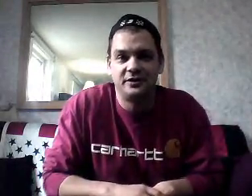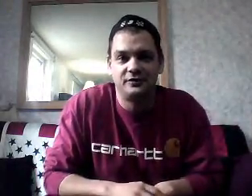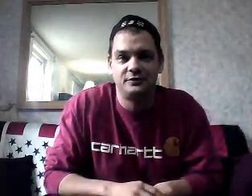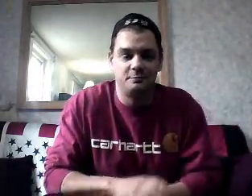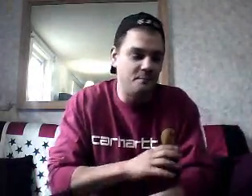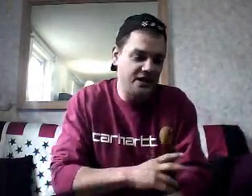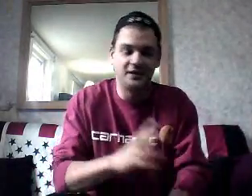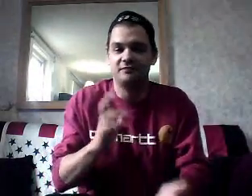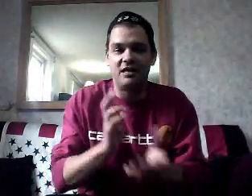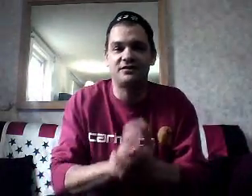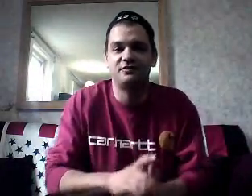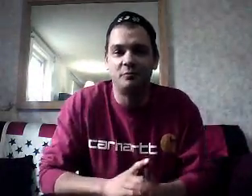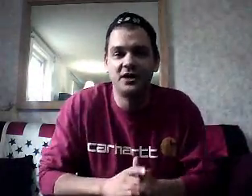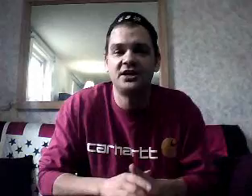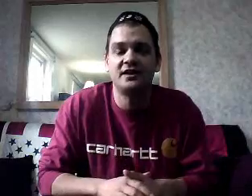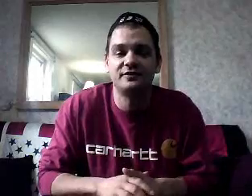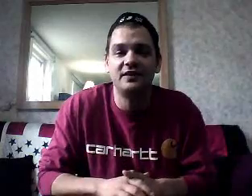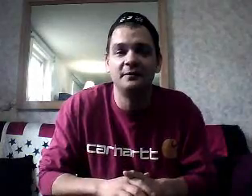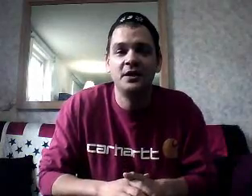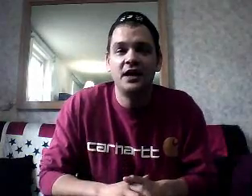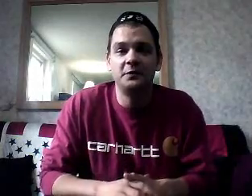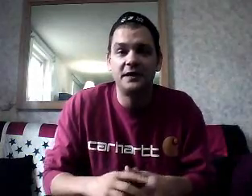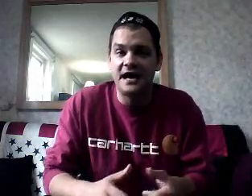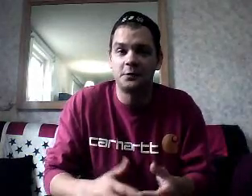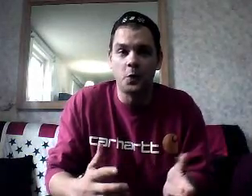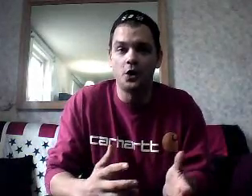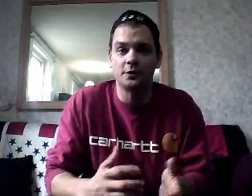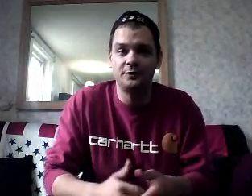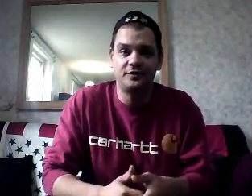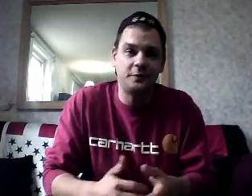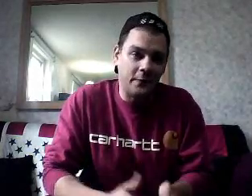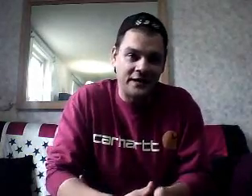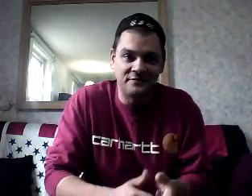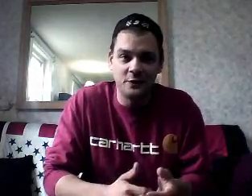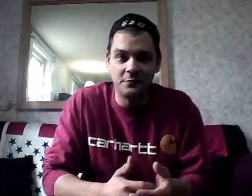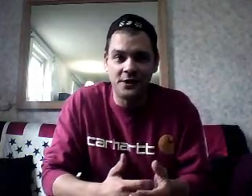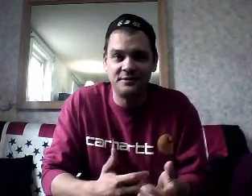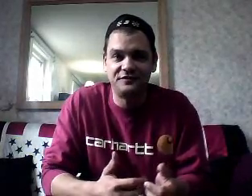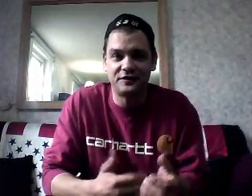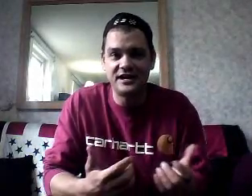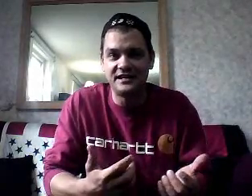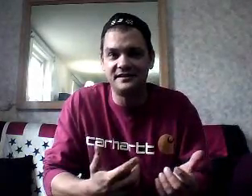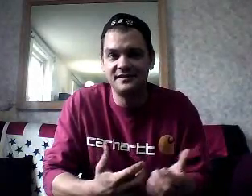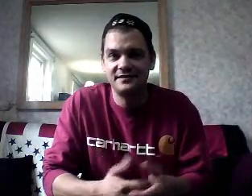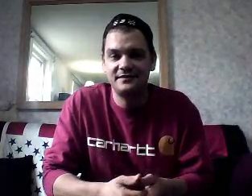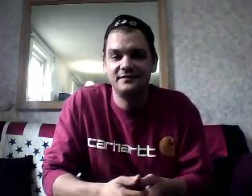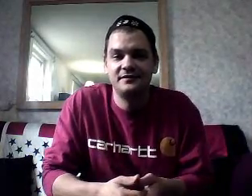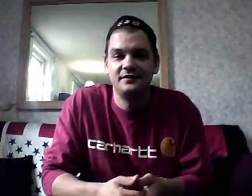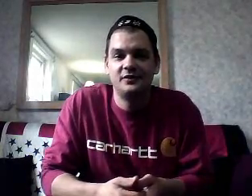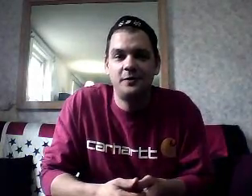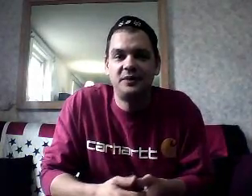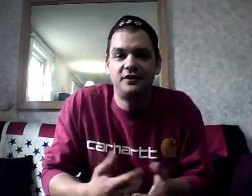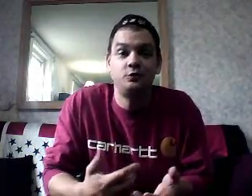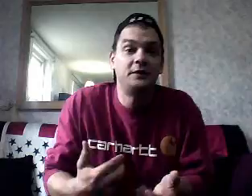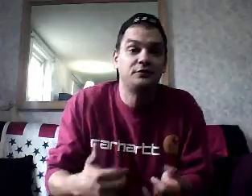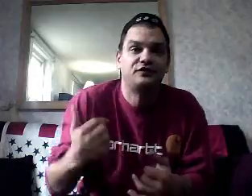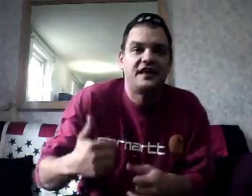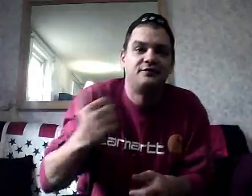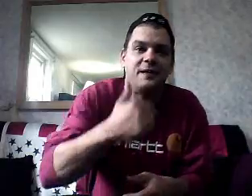because he was making lots of money off of them, and we had a war. We said, want to have, we want to be free, okay, because we were slaves